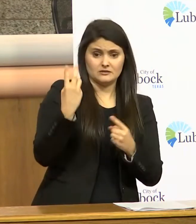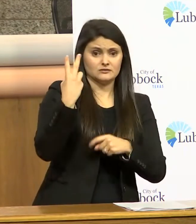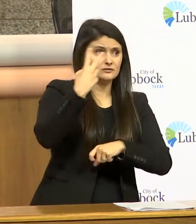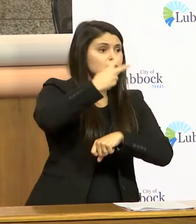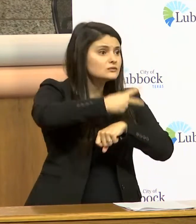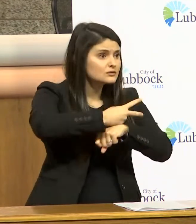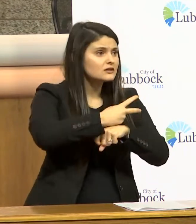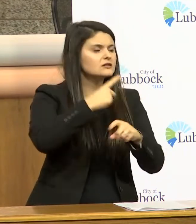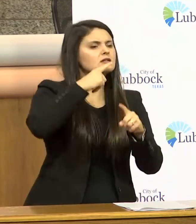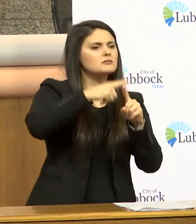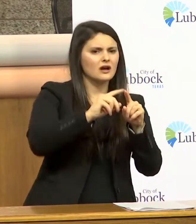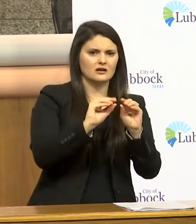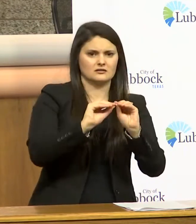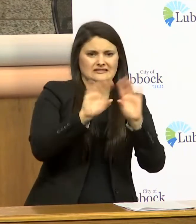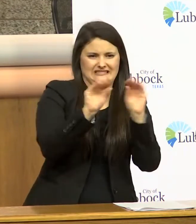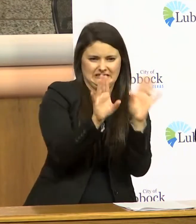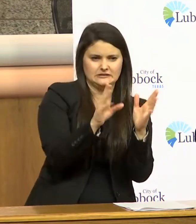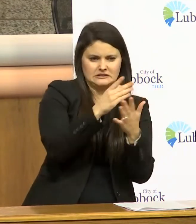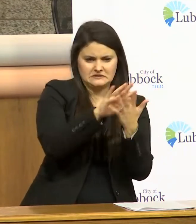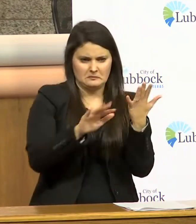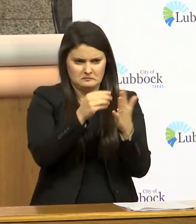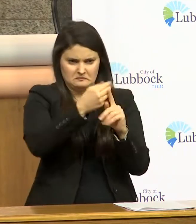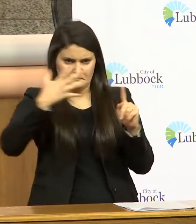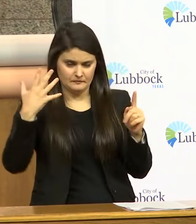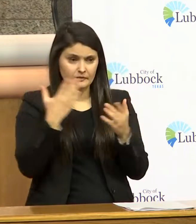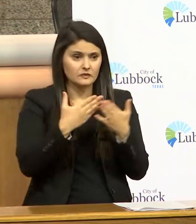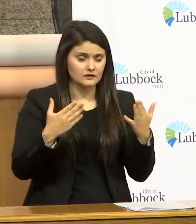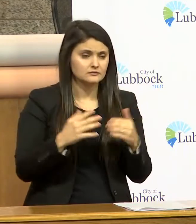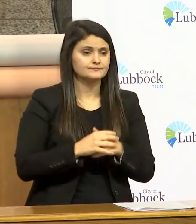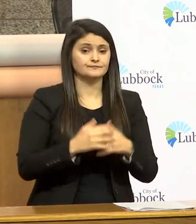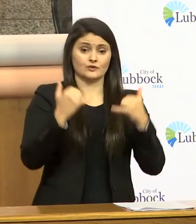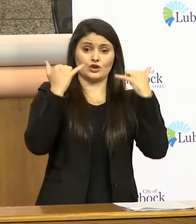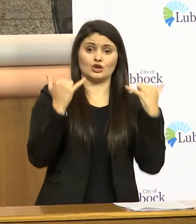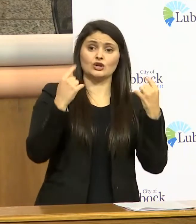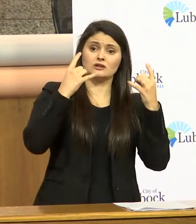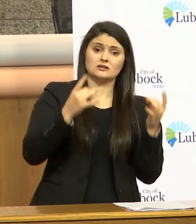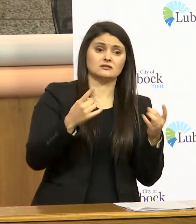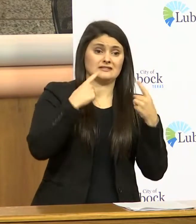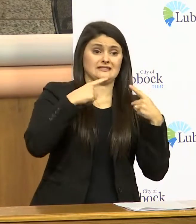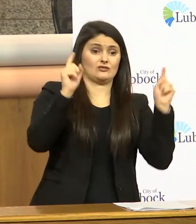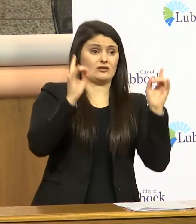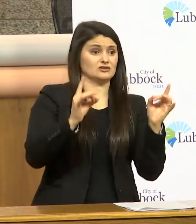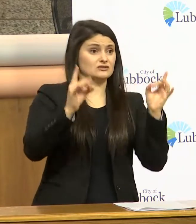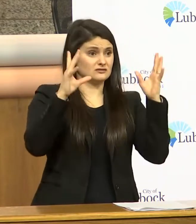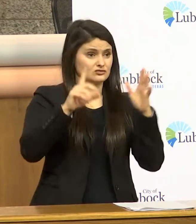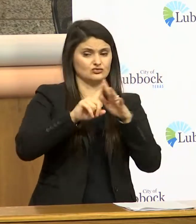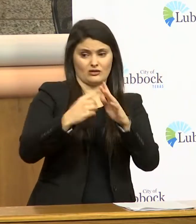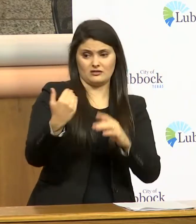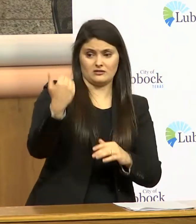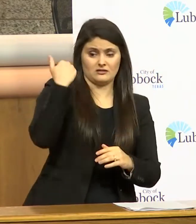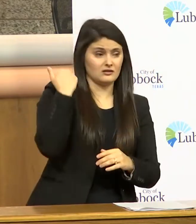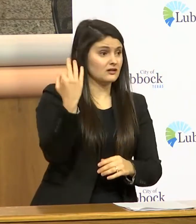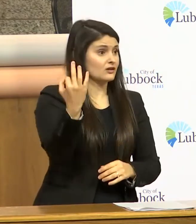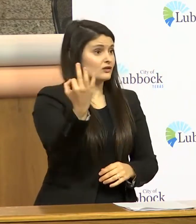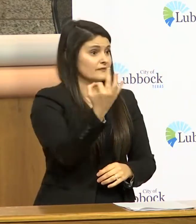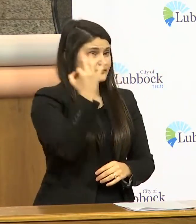and to provide clarification our current declaration of disaster went into effect friday this past friday march the